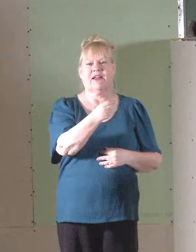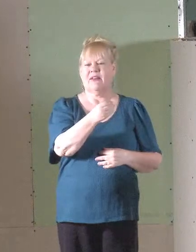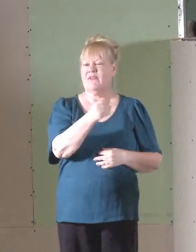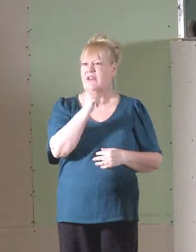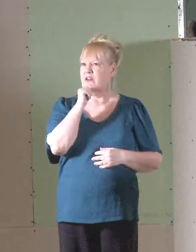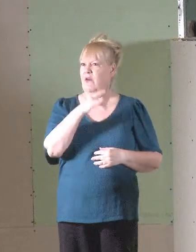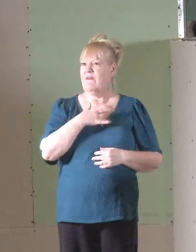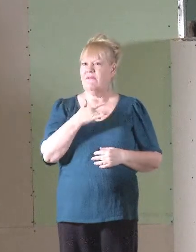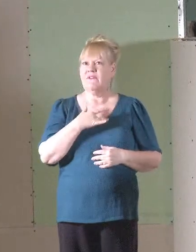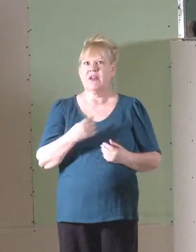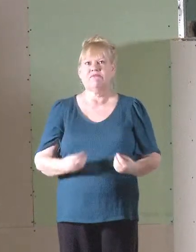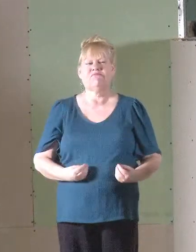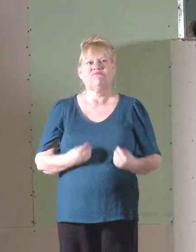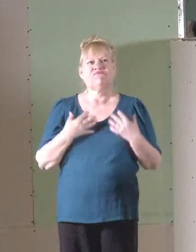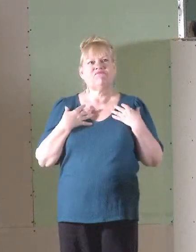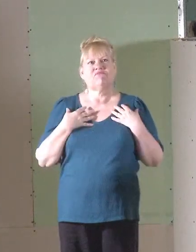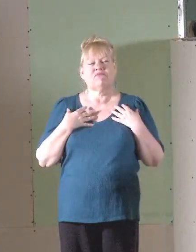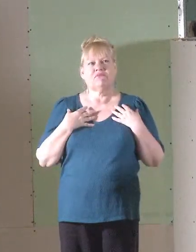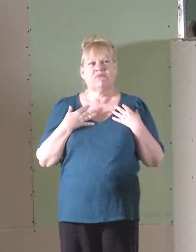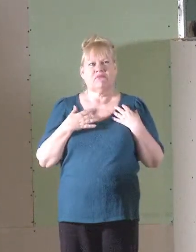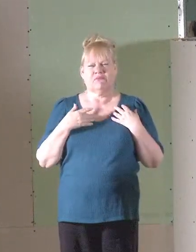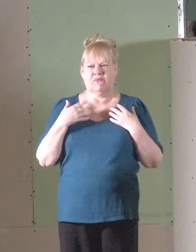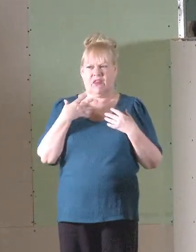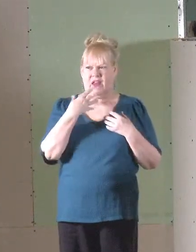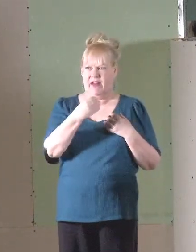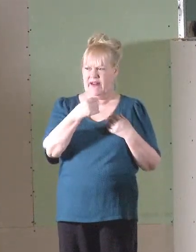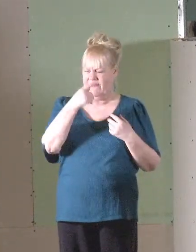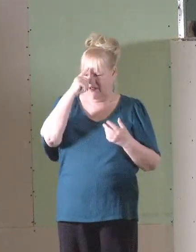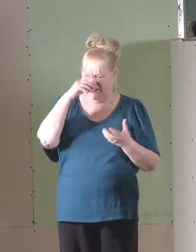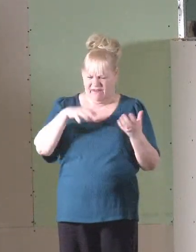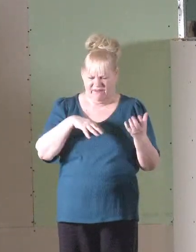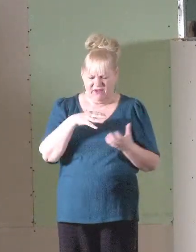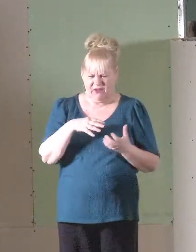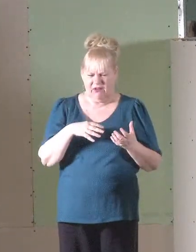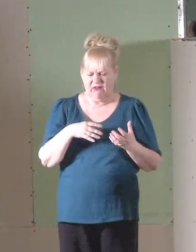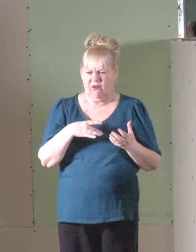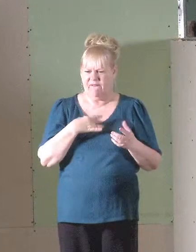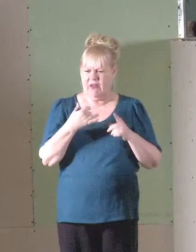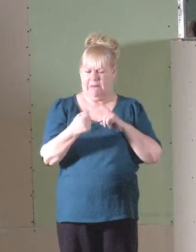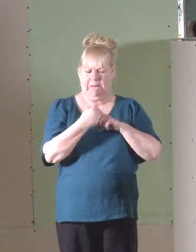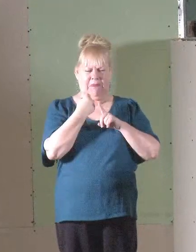edified but may be confused or even beaten up.